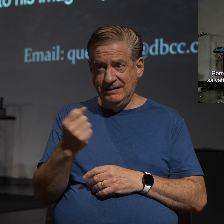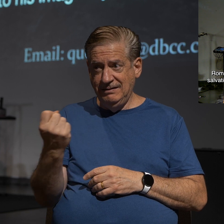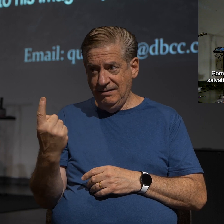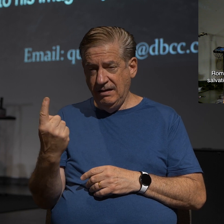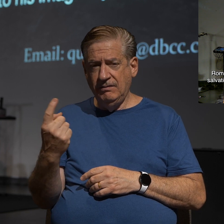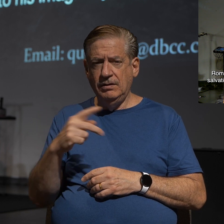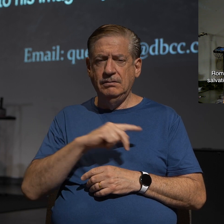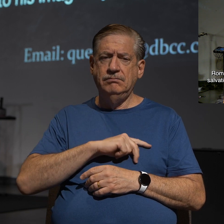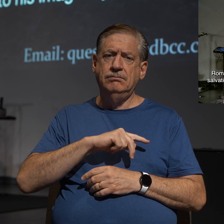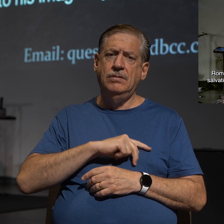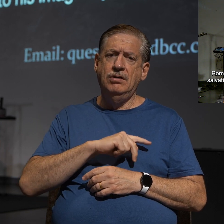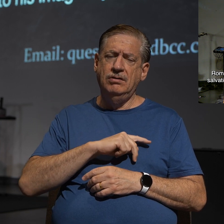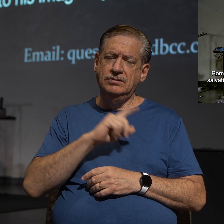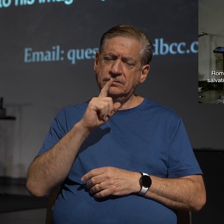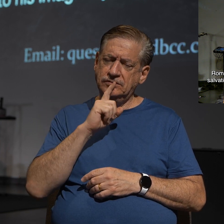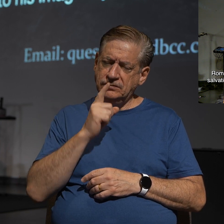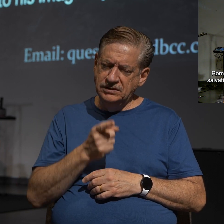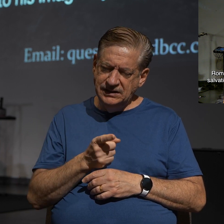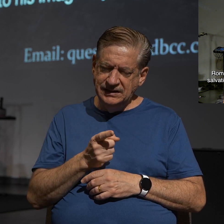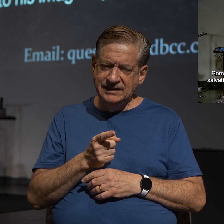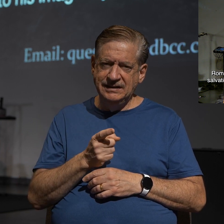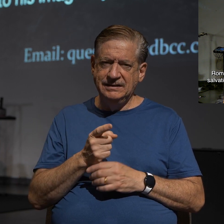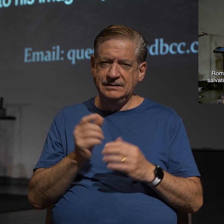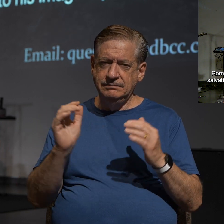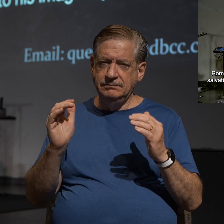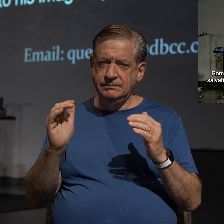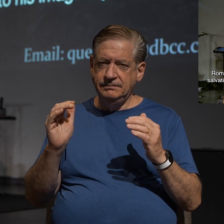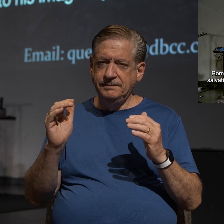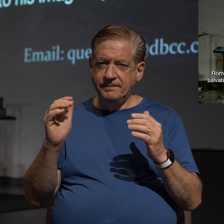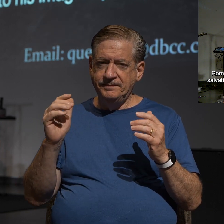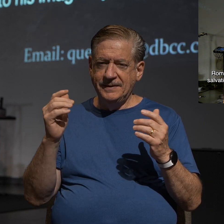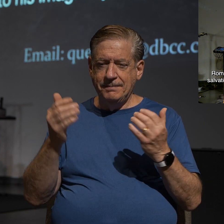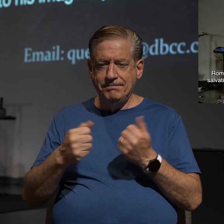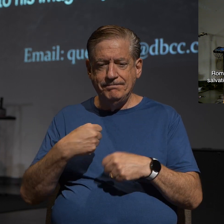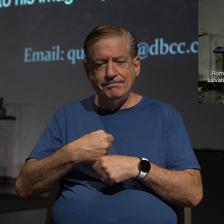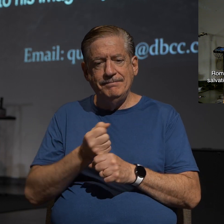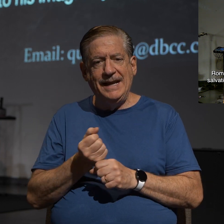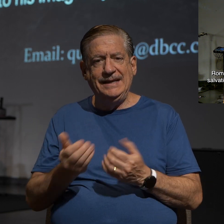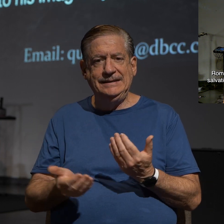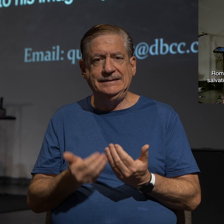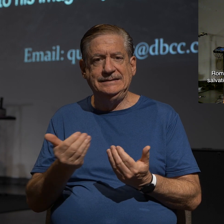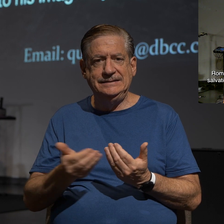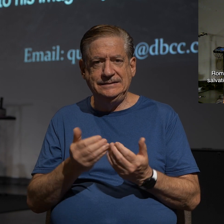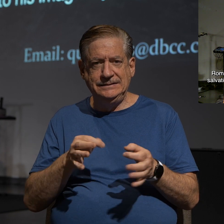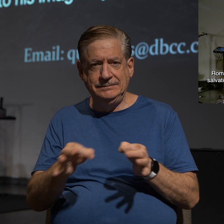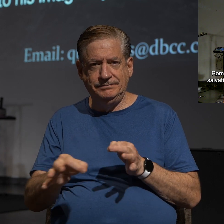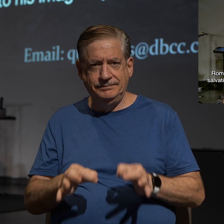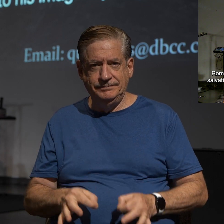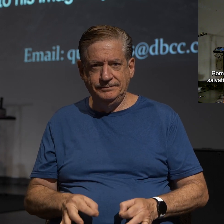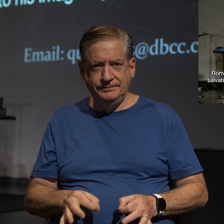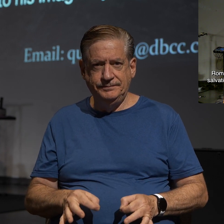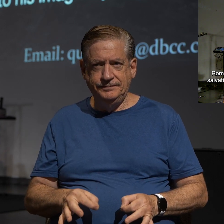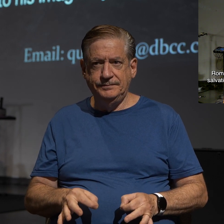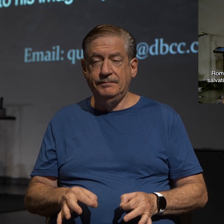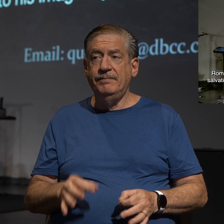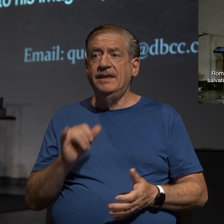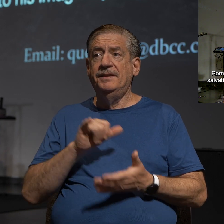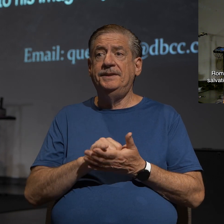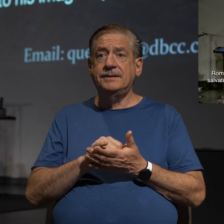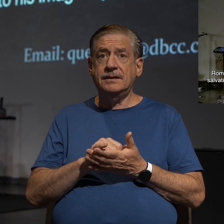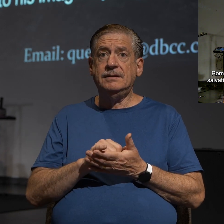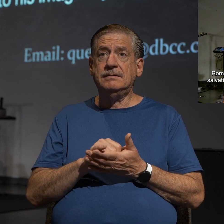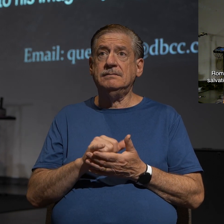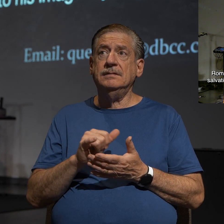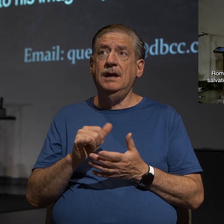Paul is really dialing down. And he is giving us a very detailed description of the fact that